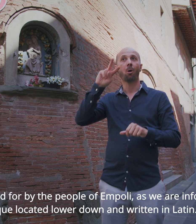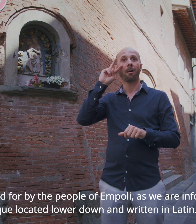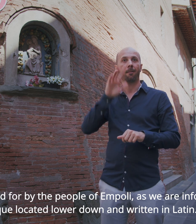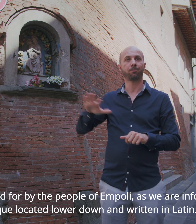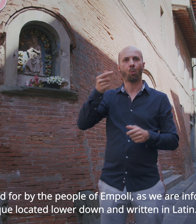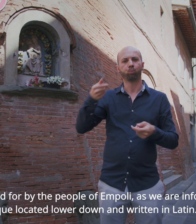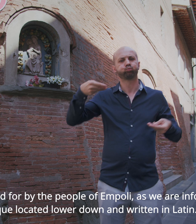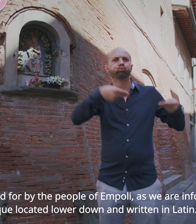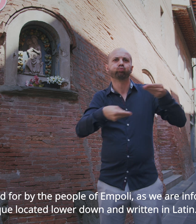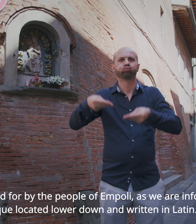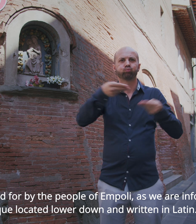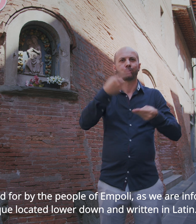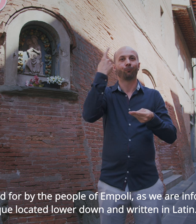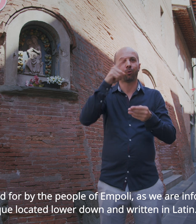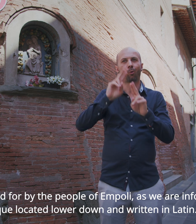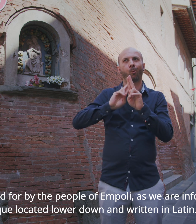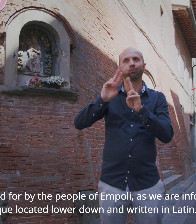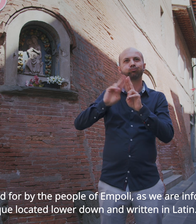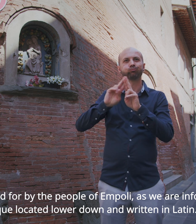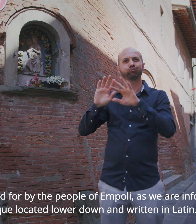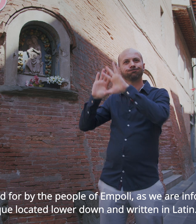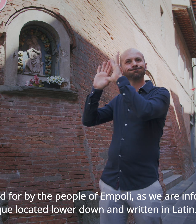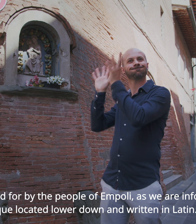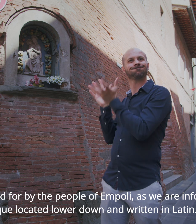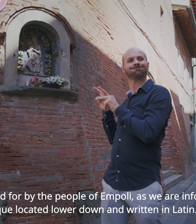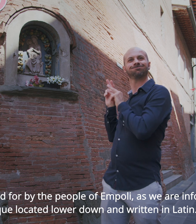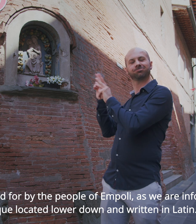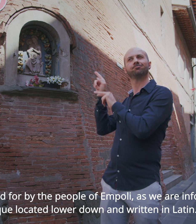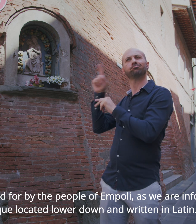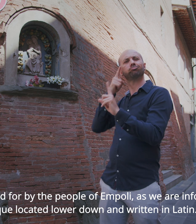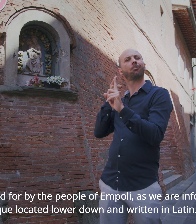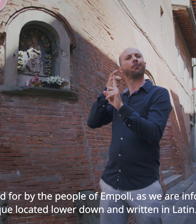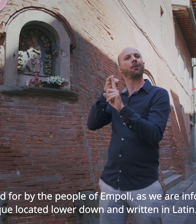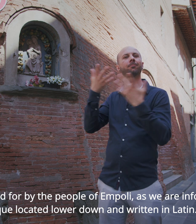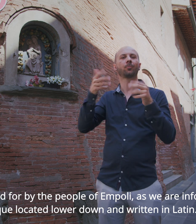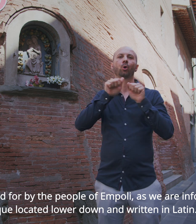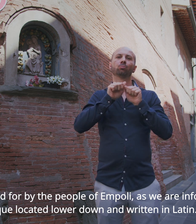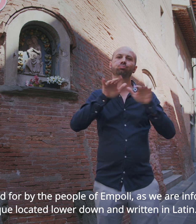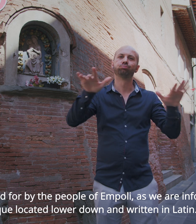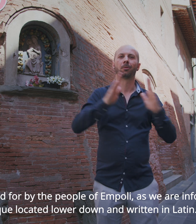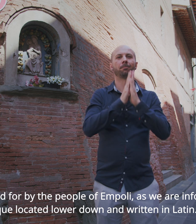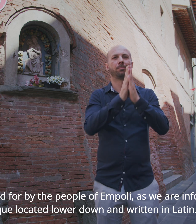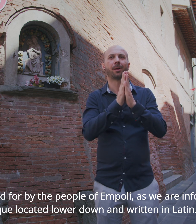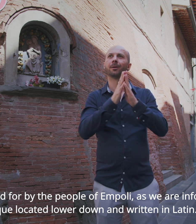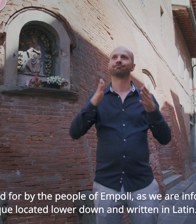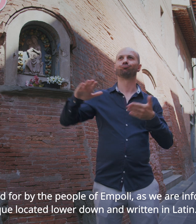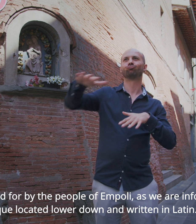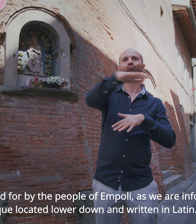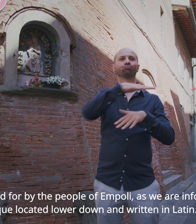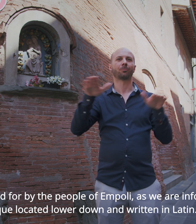completed. The work was paid for by the people of Empoli, as we are informed by the plaque located lower down and written